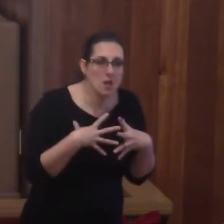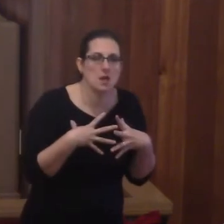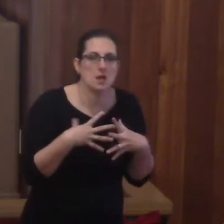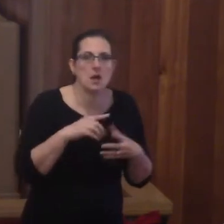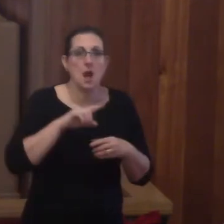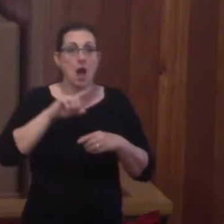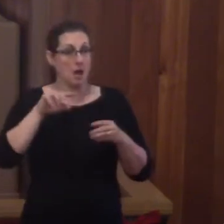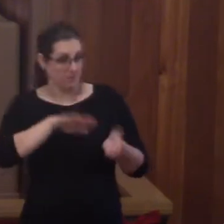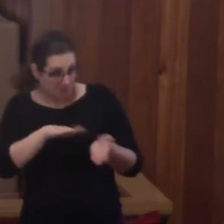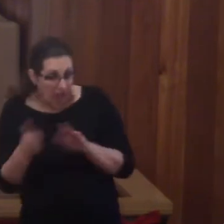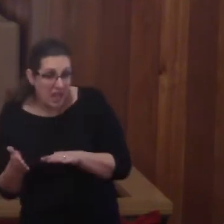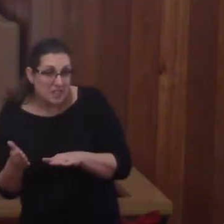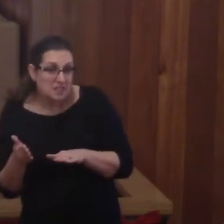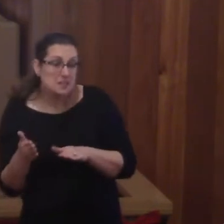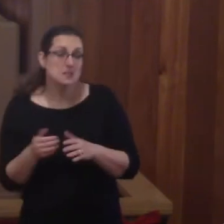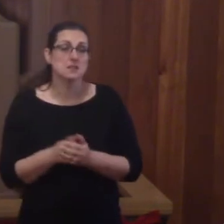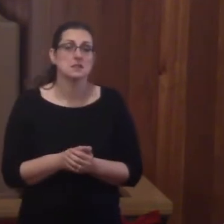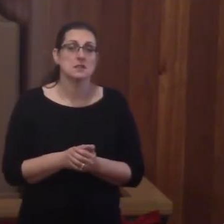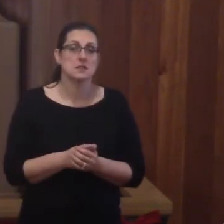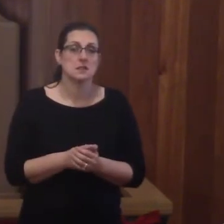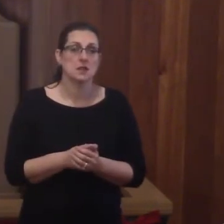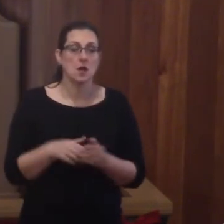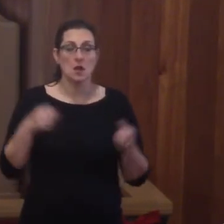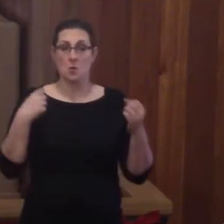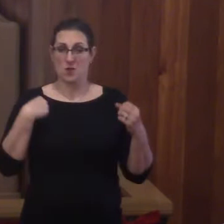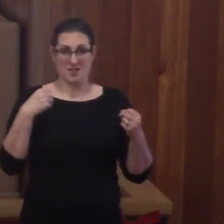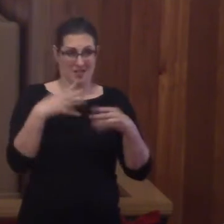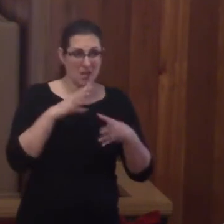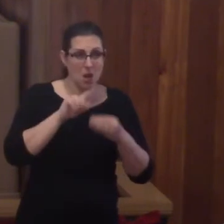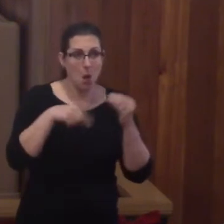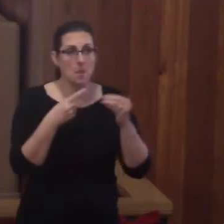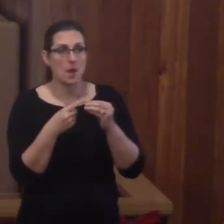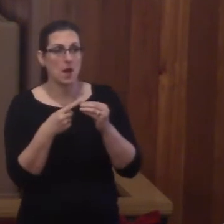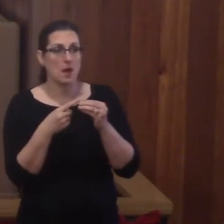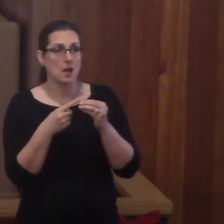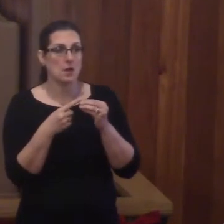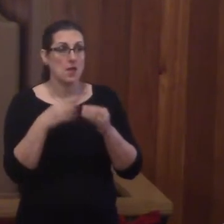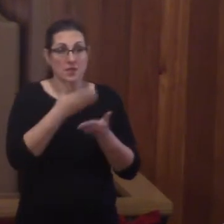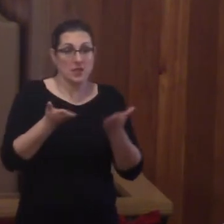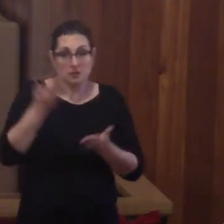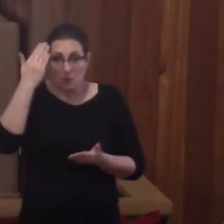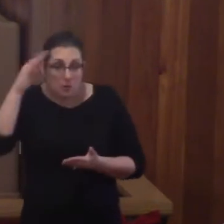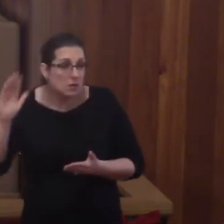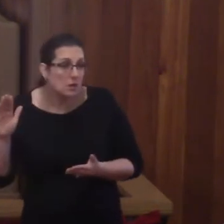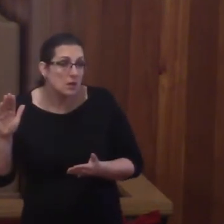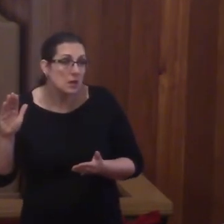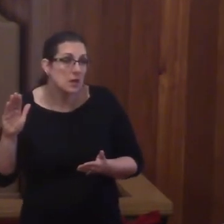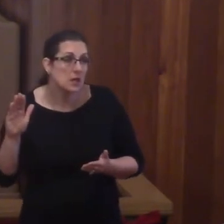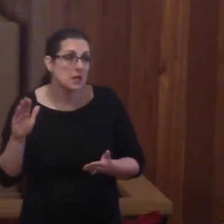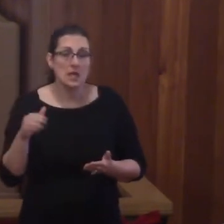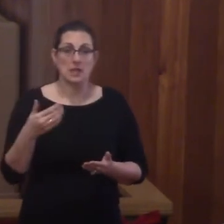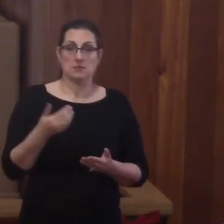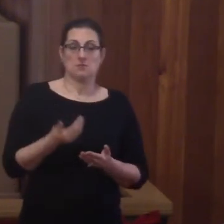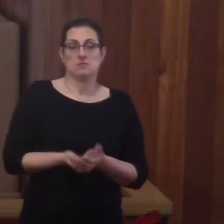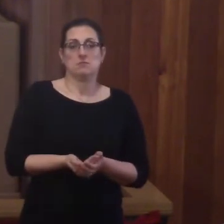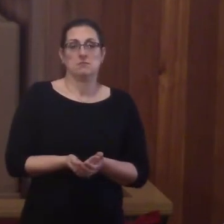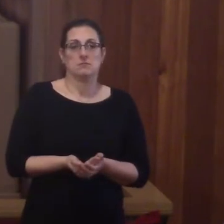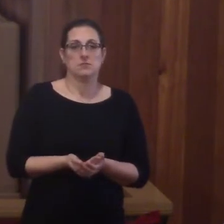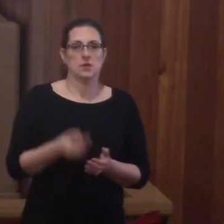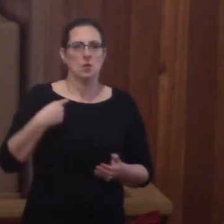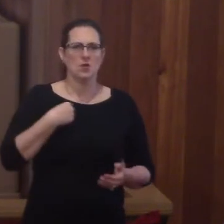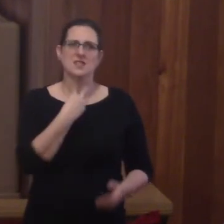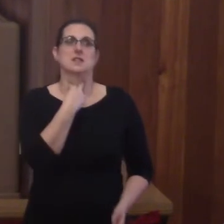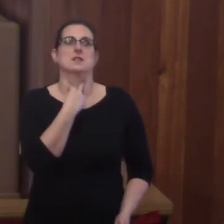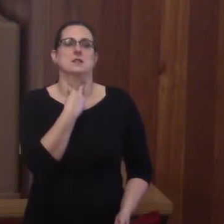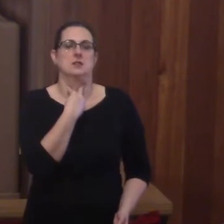Fear of death, fear of dying, fear of the unknown and unexplored. We're